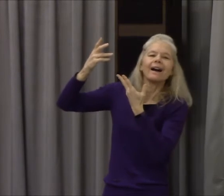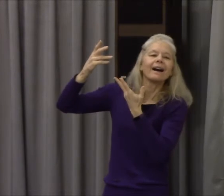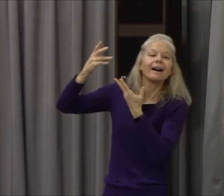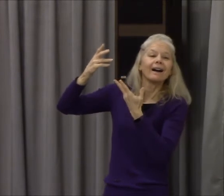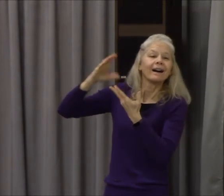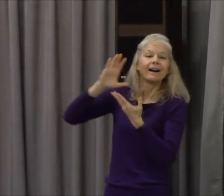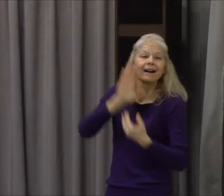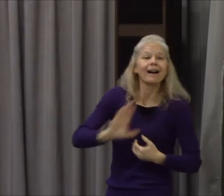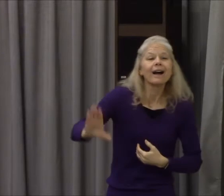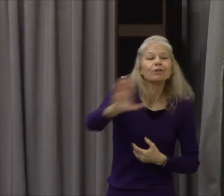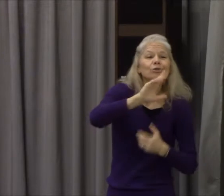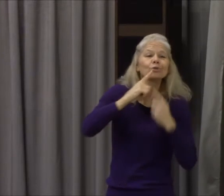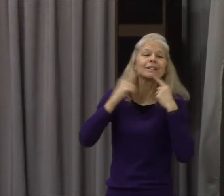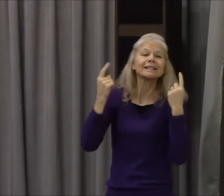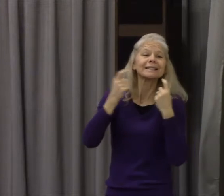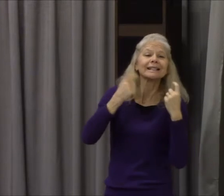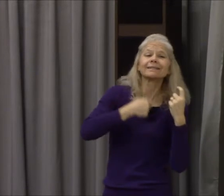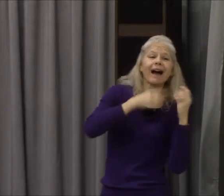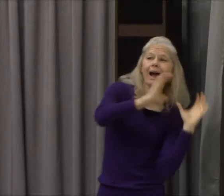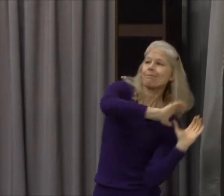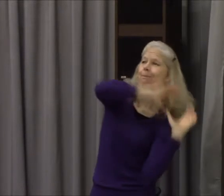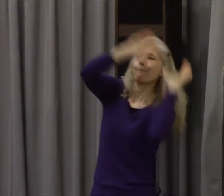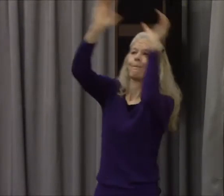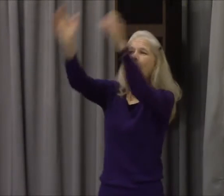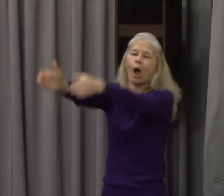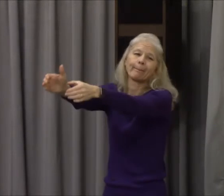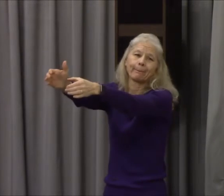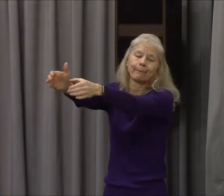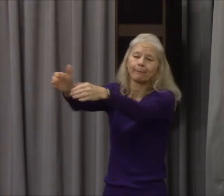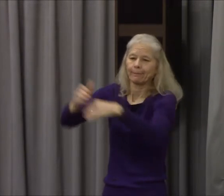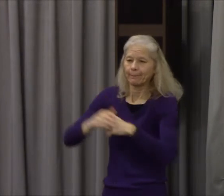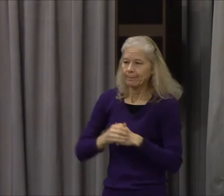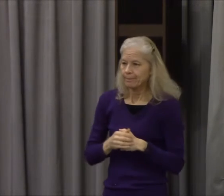see you know what God did at Calvary he made the world savable